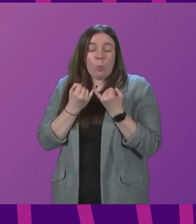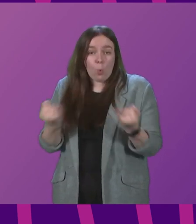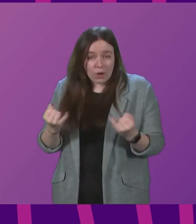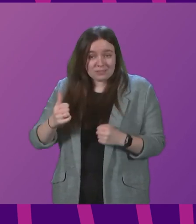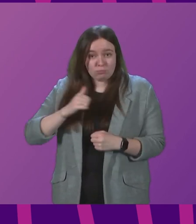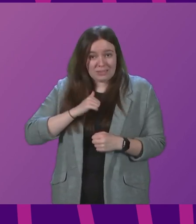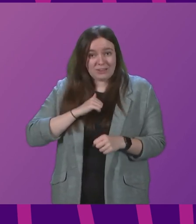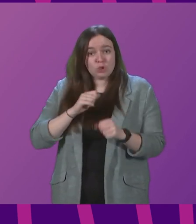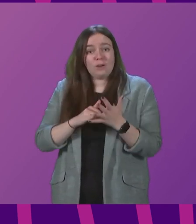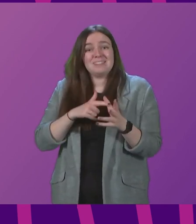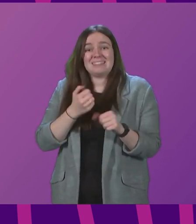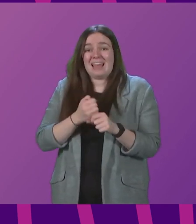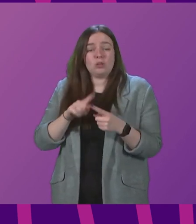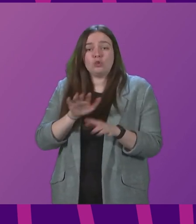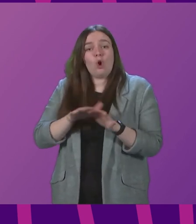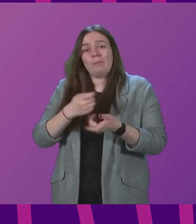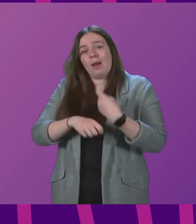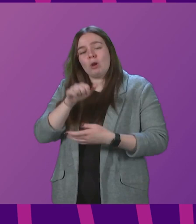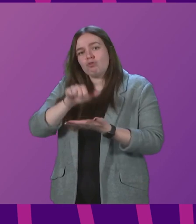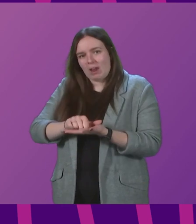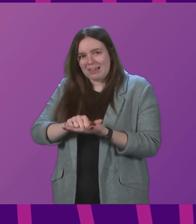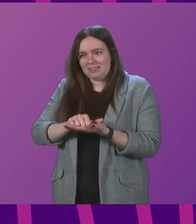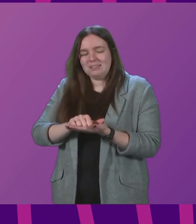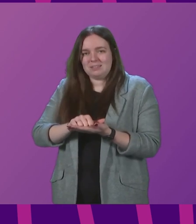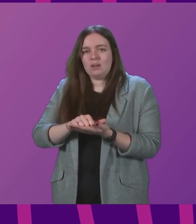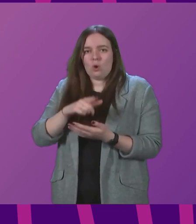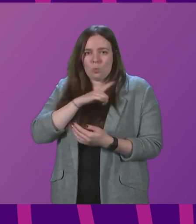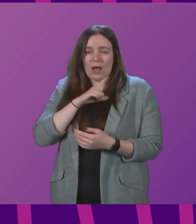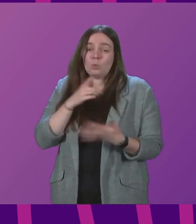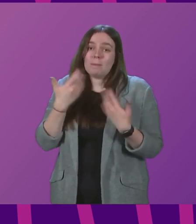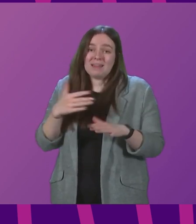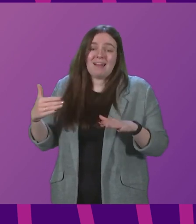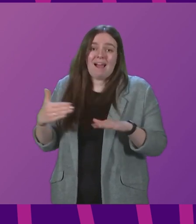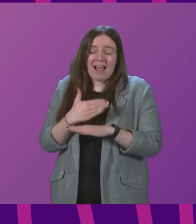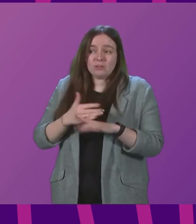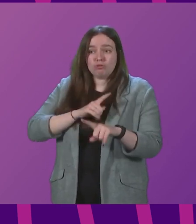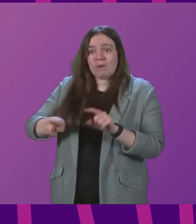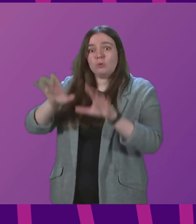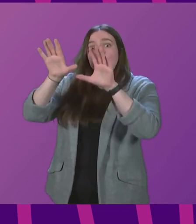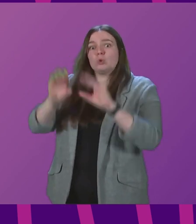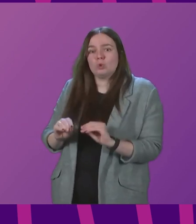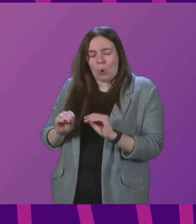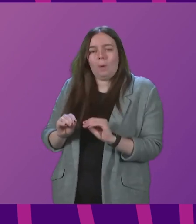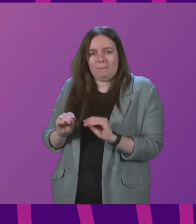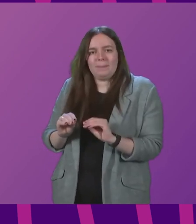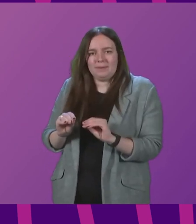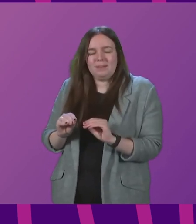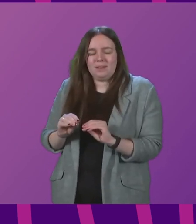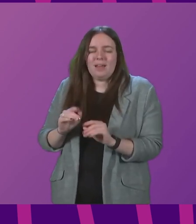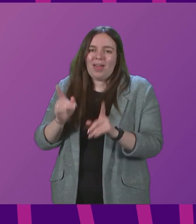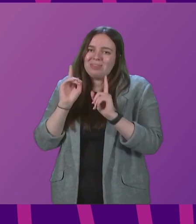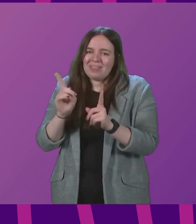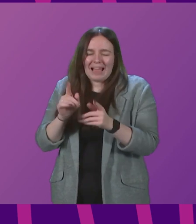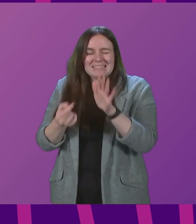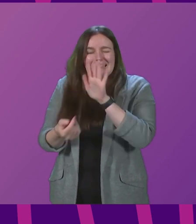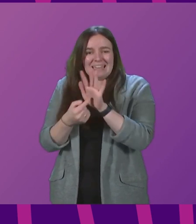of SAGE have not come right in the past on all occasions is that we have acted to stop them coming to pass. That is the key